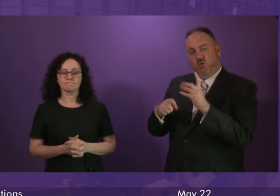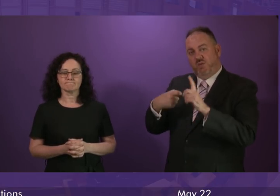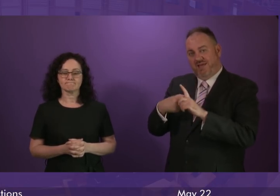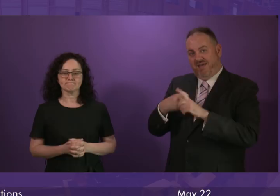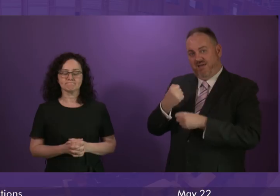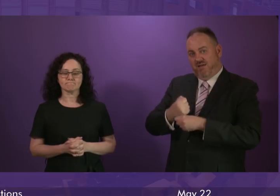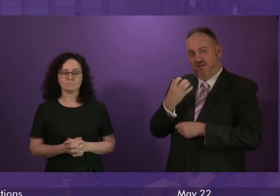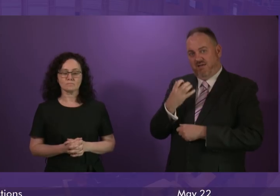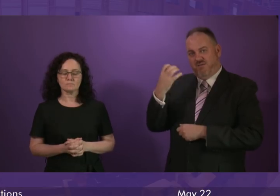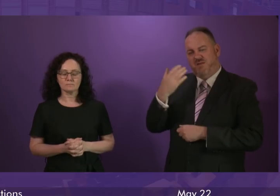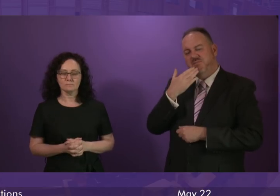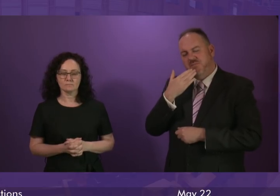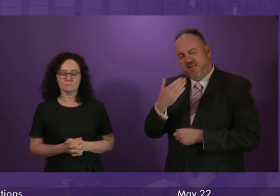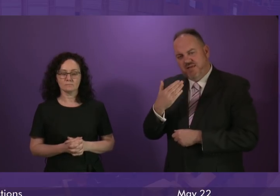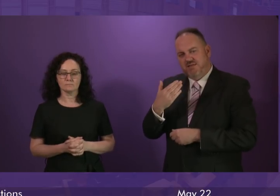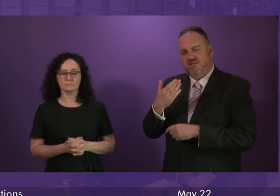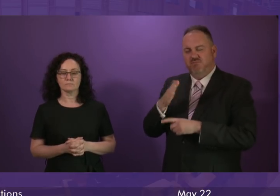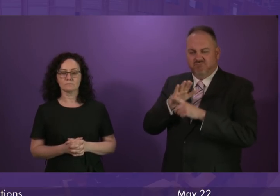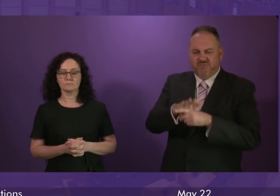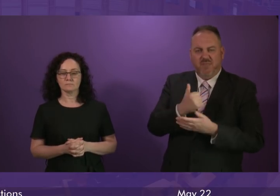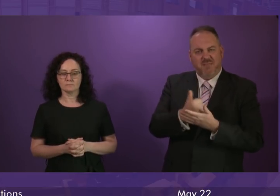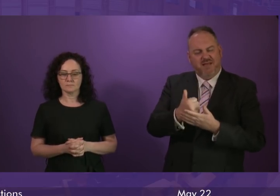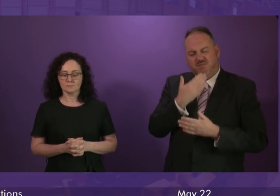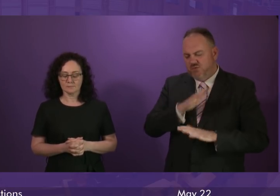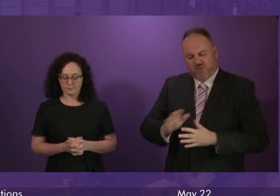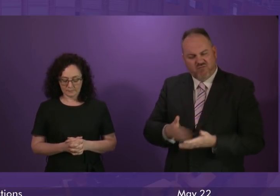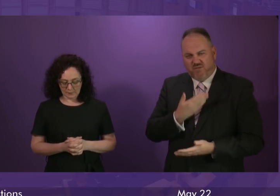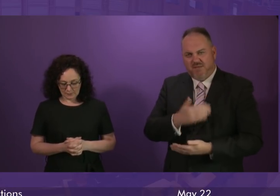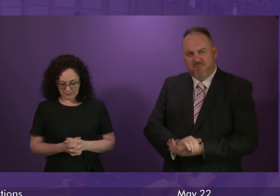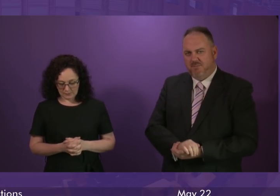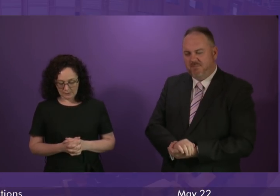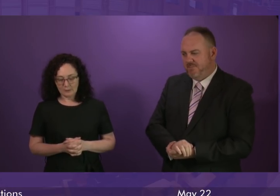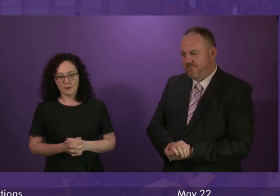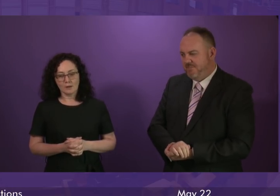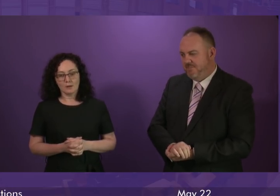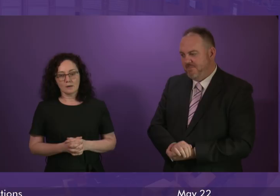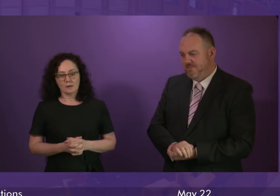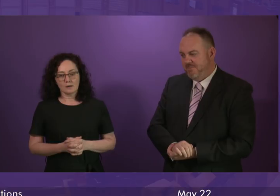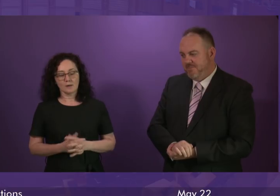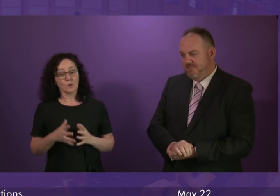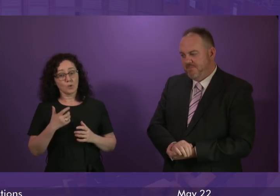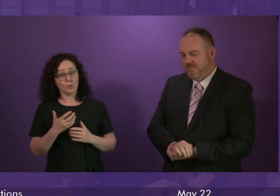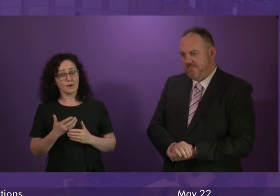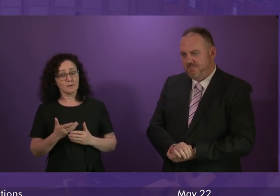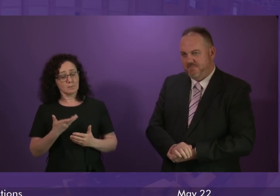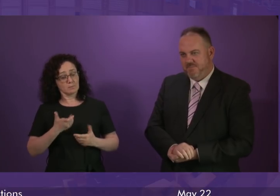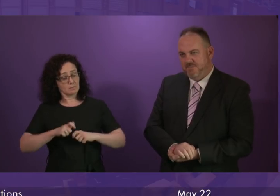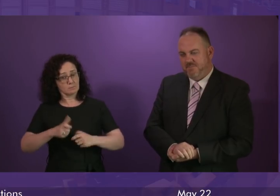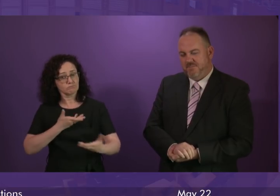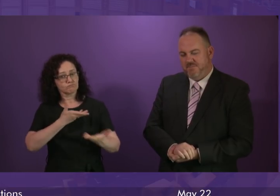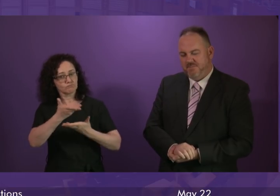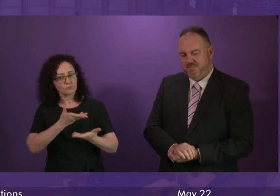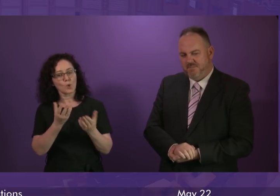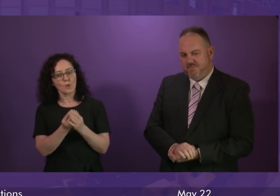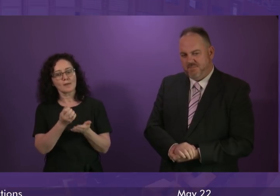far as possible to try and put pressure on the banks? First Minister. In ongoing dialogue with banks, they